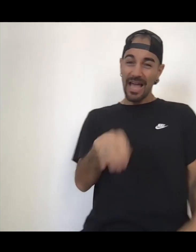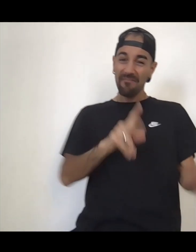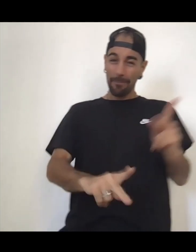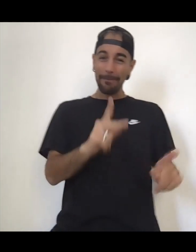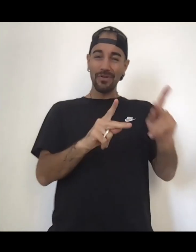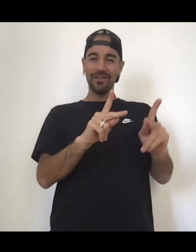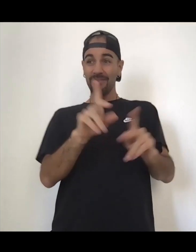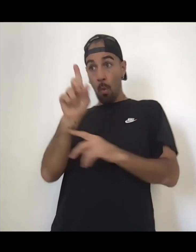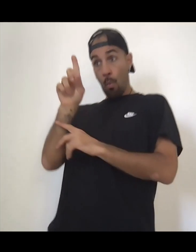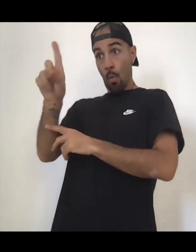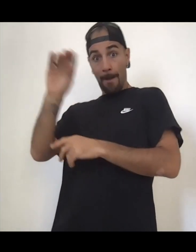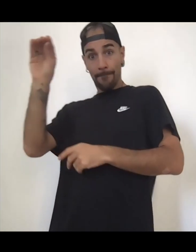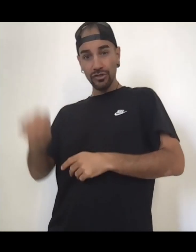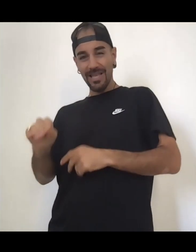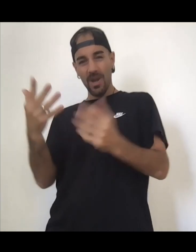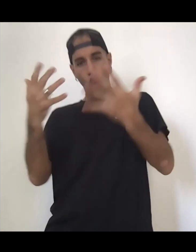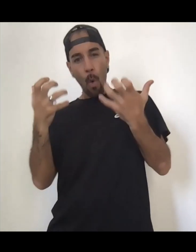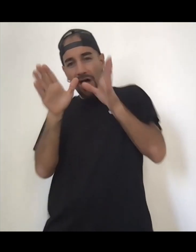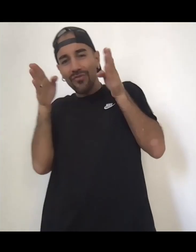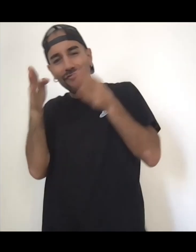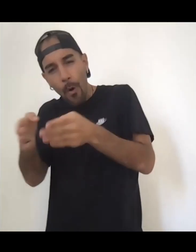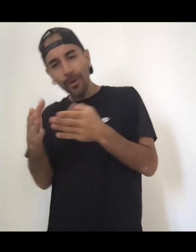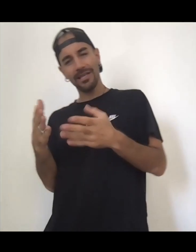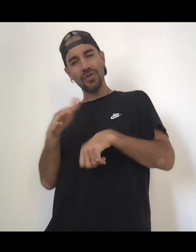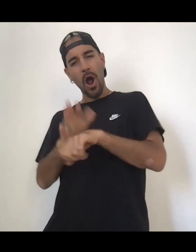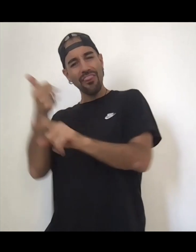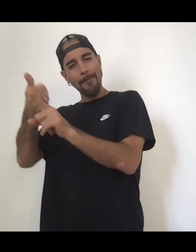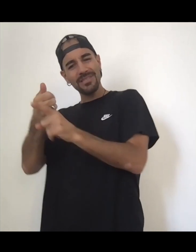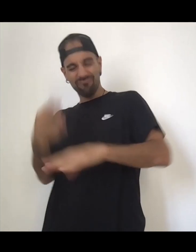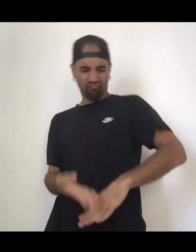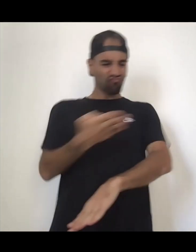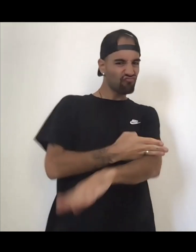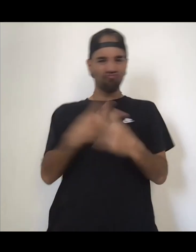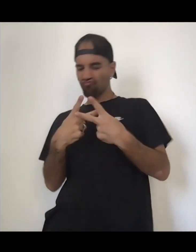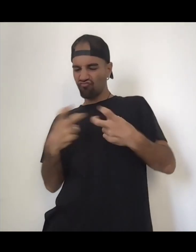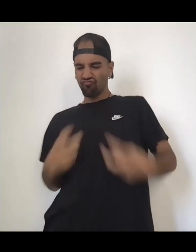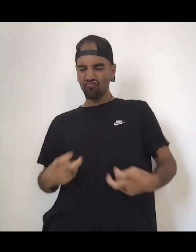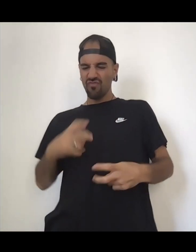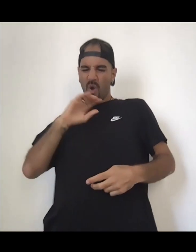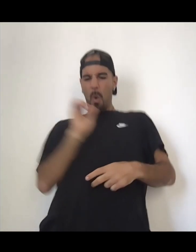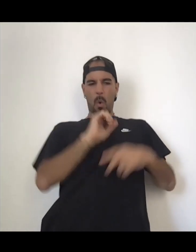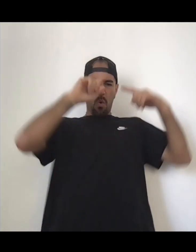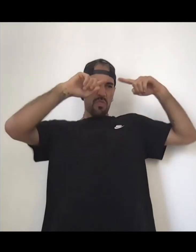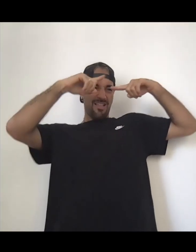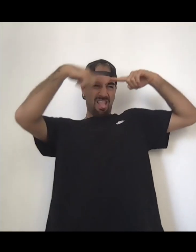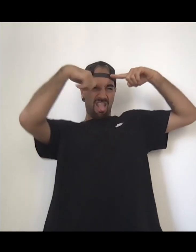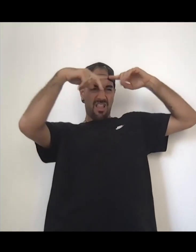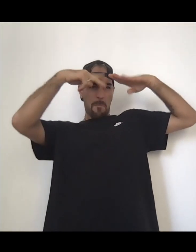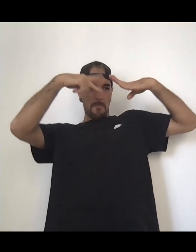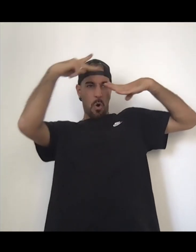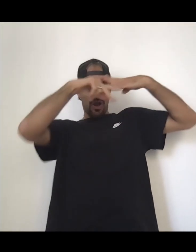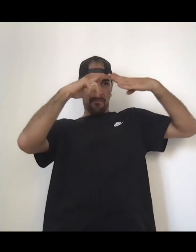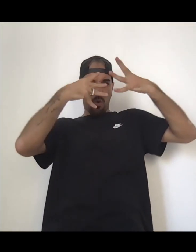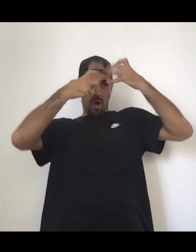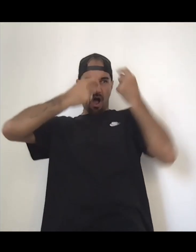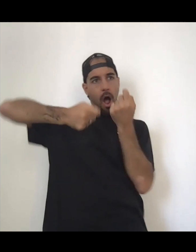work but not doing the internal shifts that need to happen. You have to remove these programs so that you can sustain